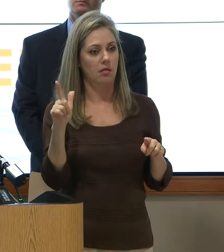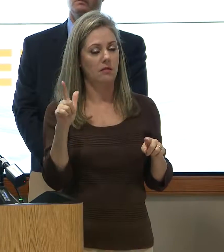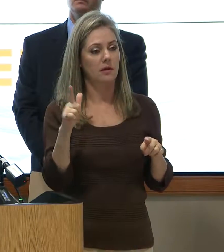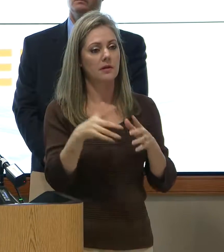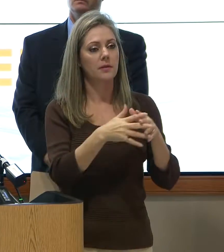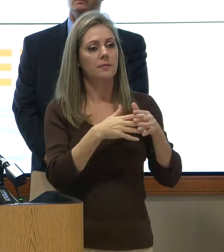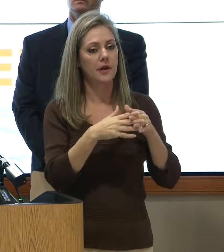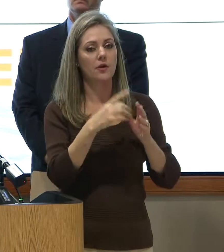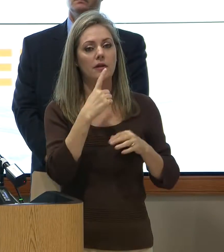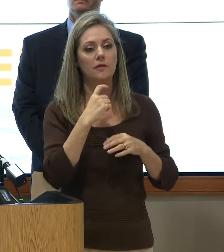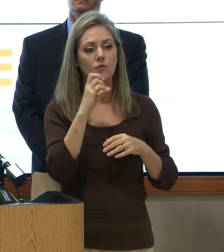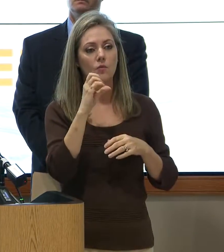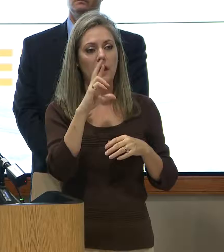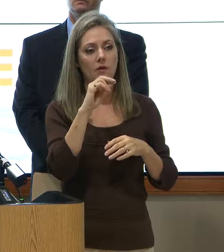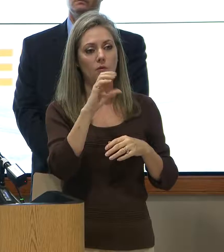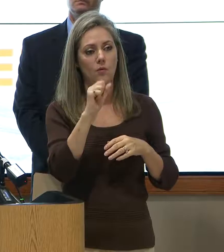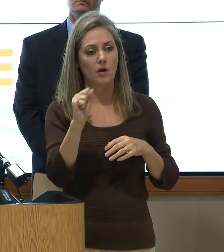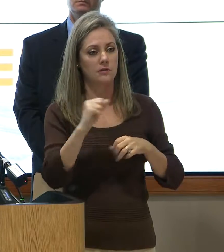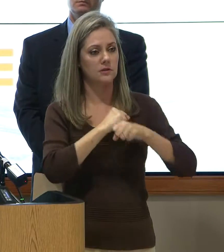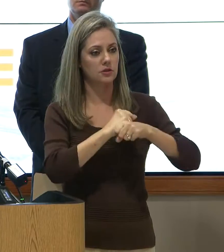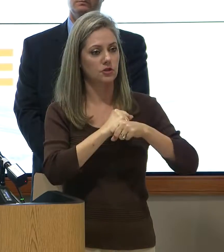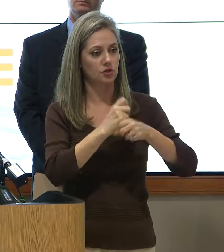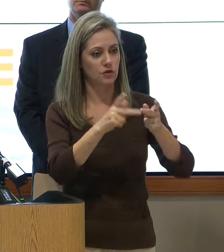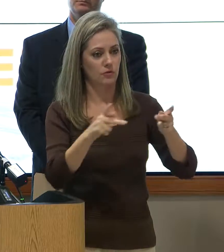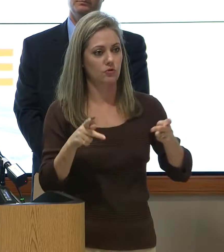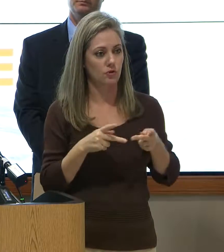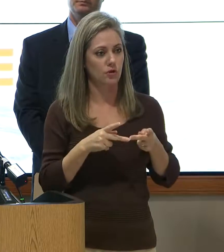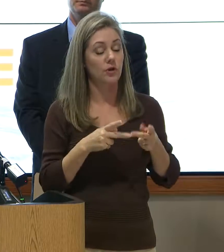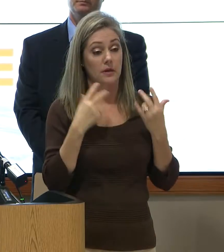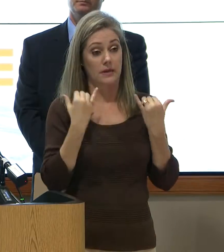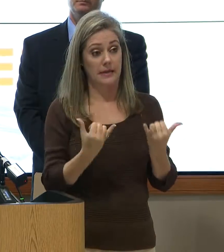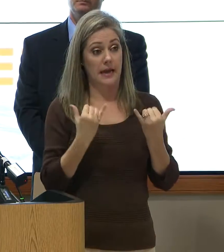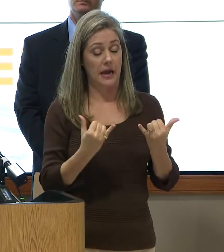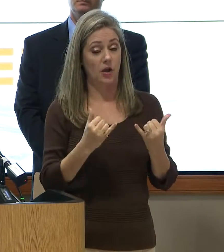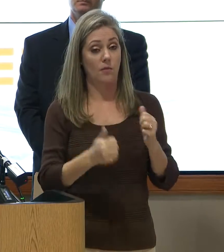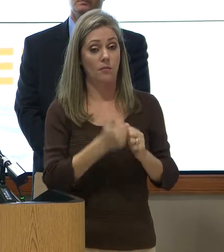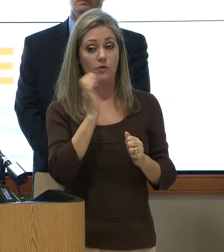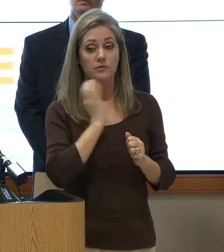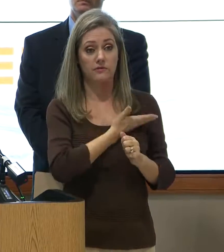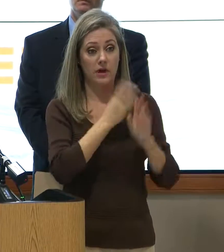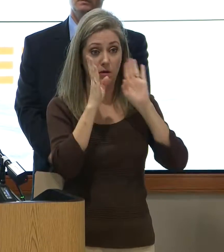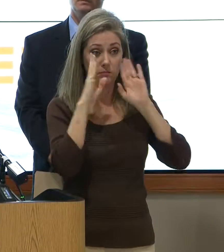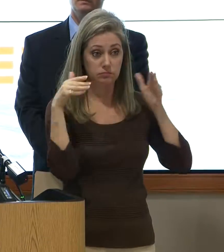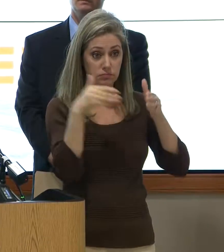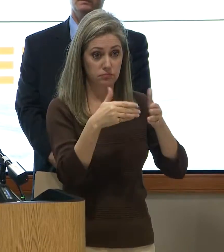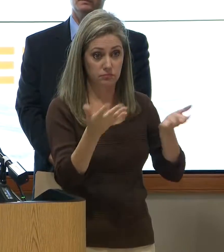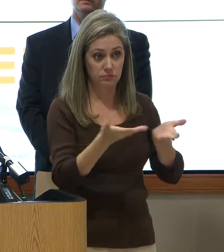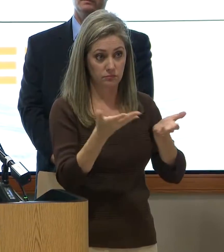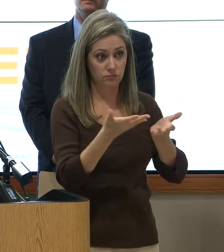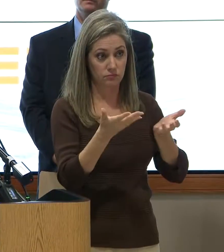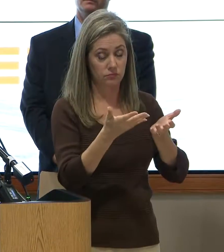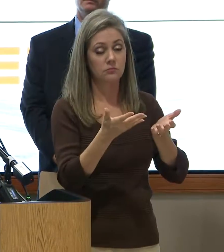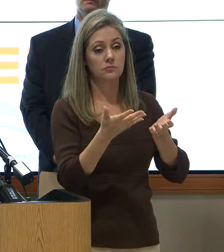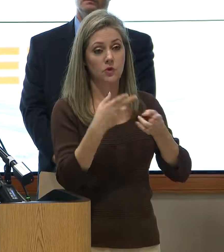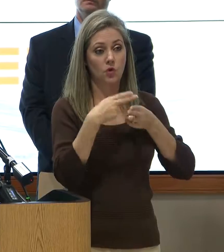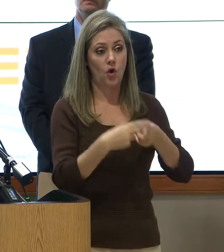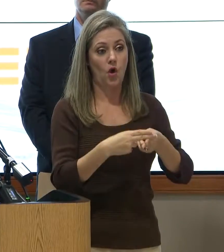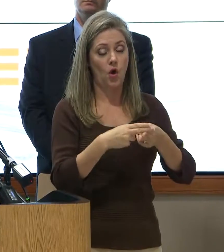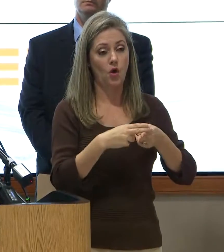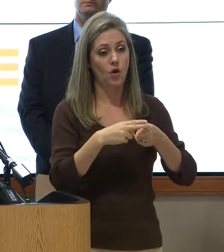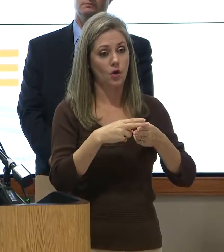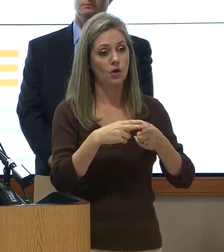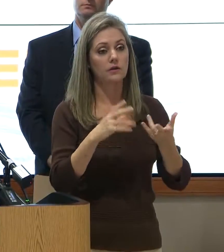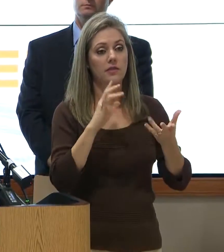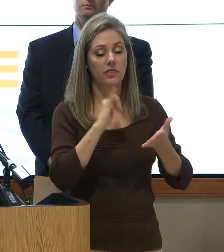American Red Cross shelter. So now most of our attention is on what we call disaster